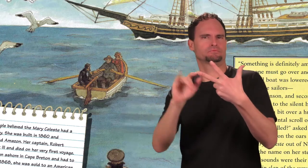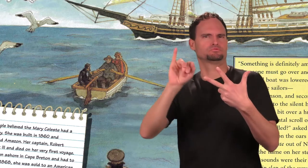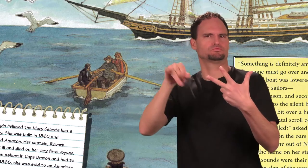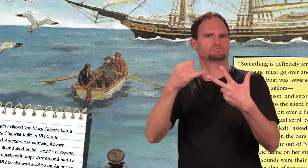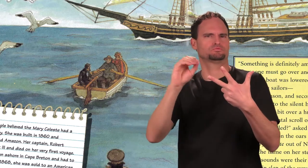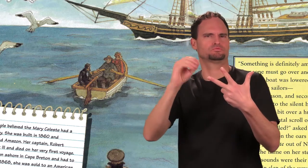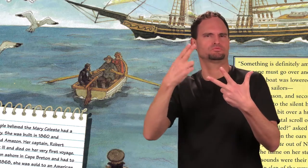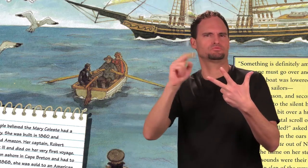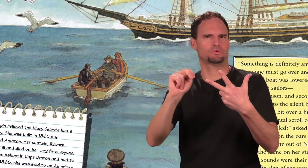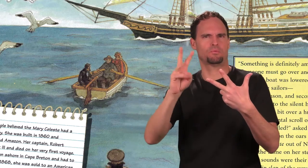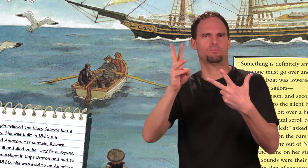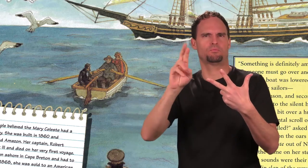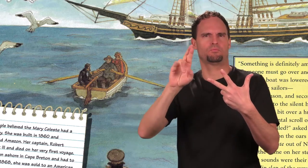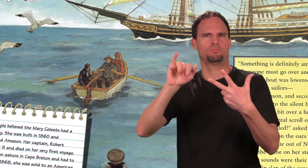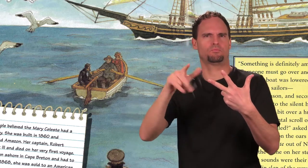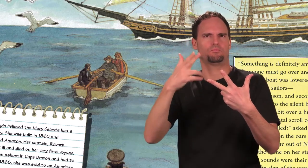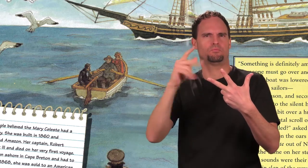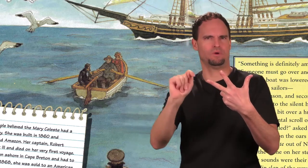across to the silent brig.